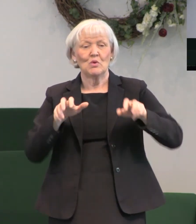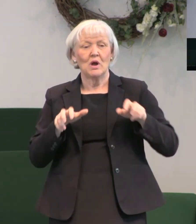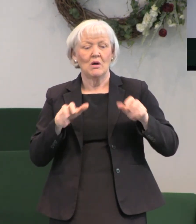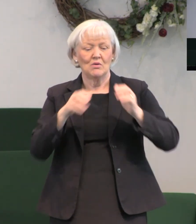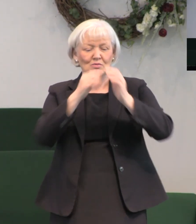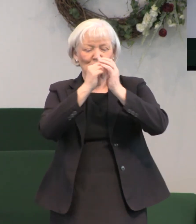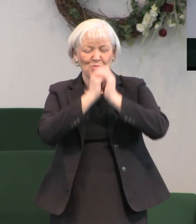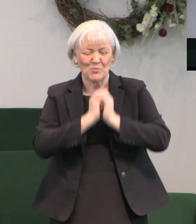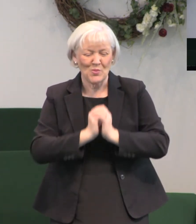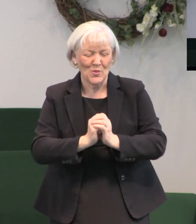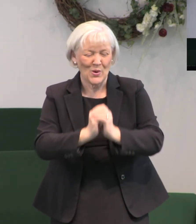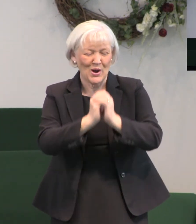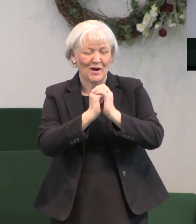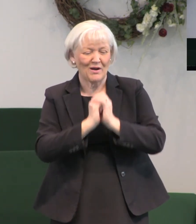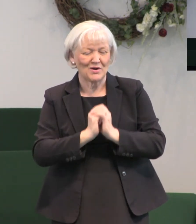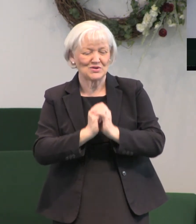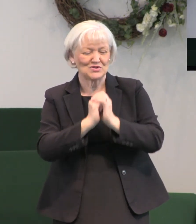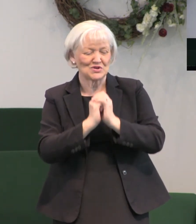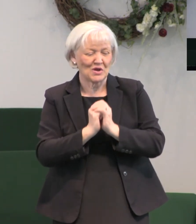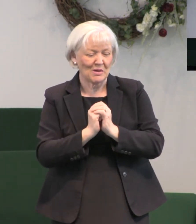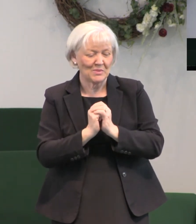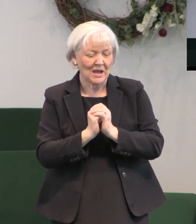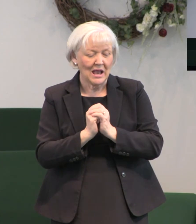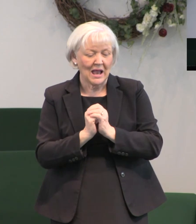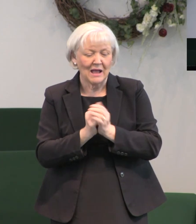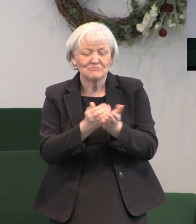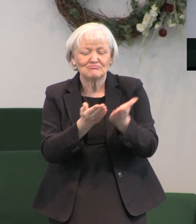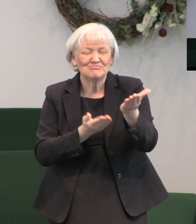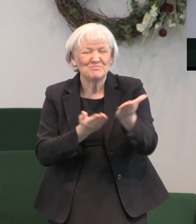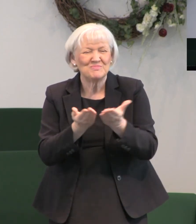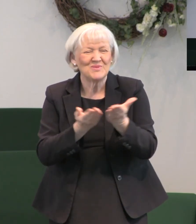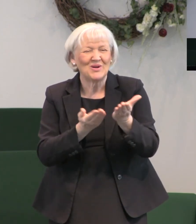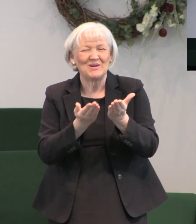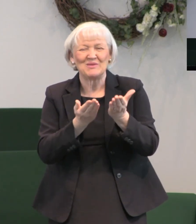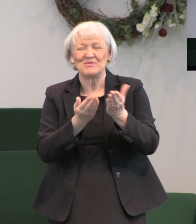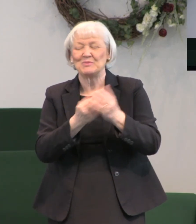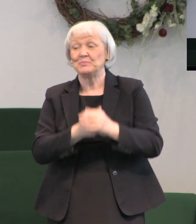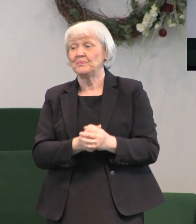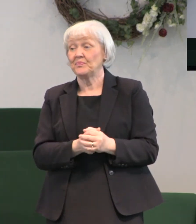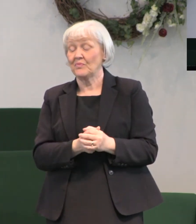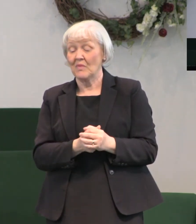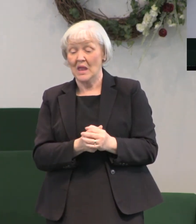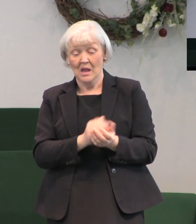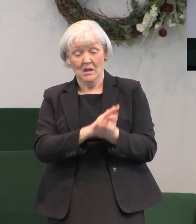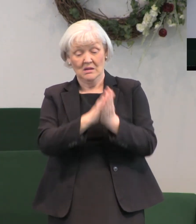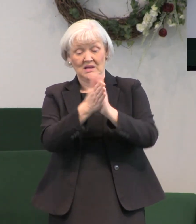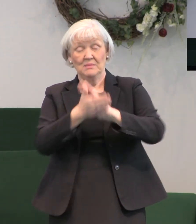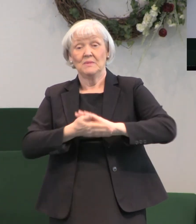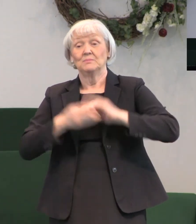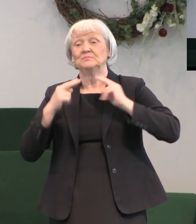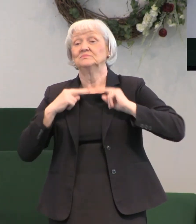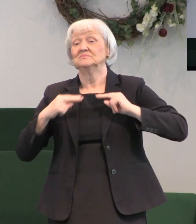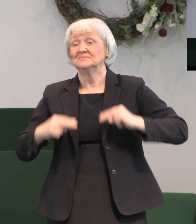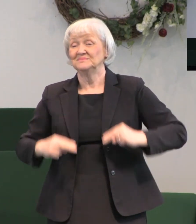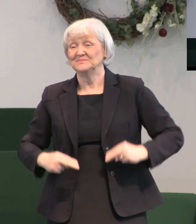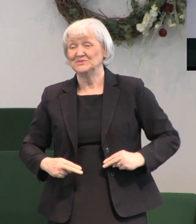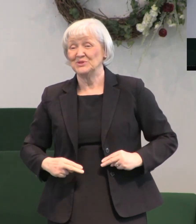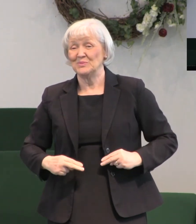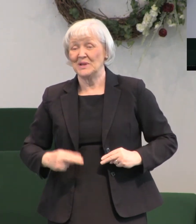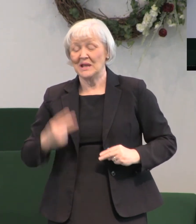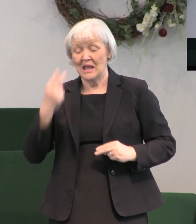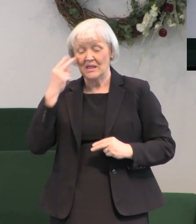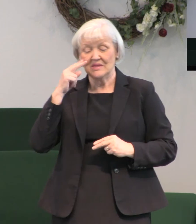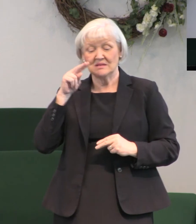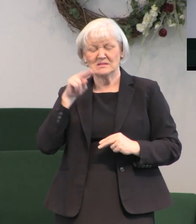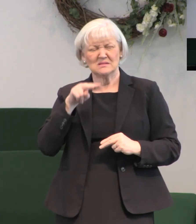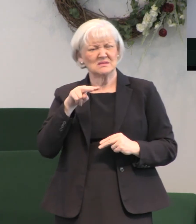and waited on him hand and foot. When he took human form they saw him